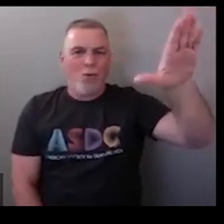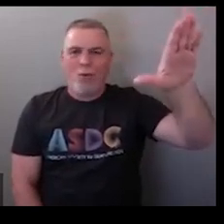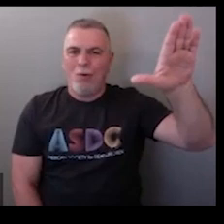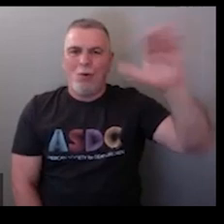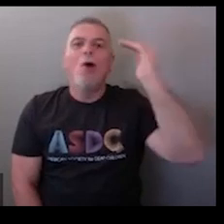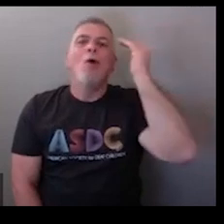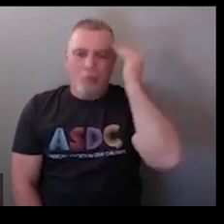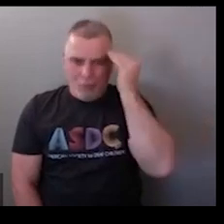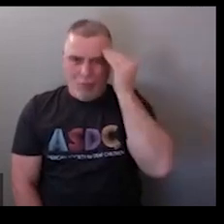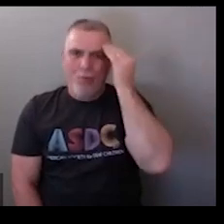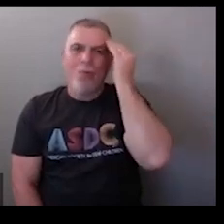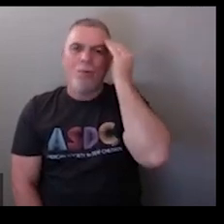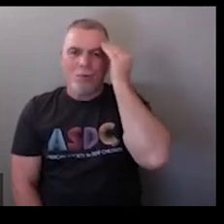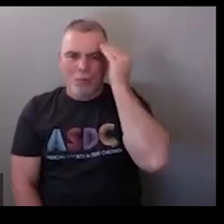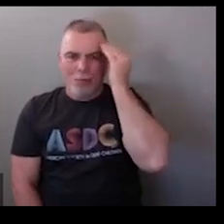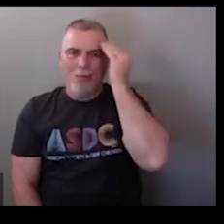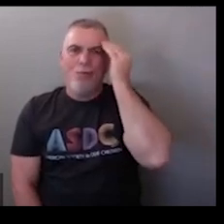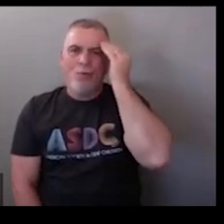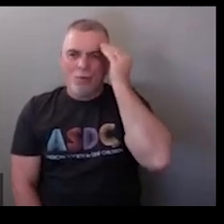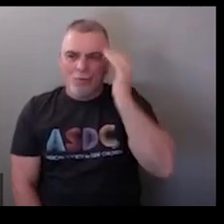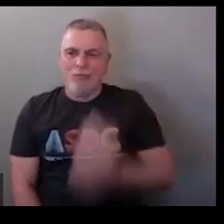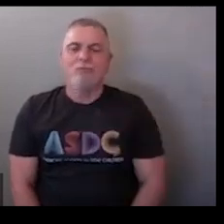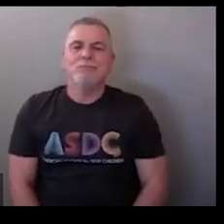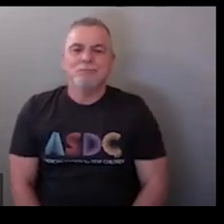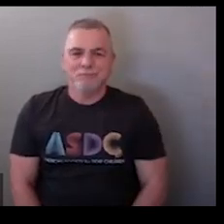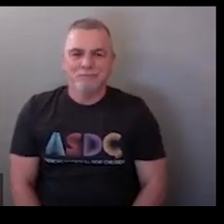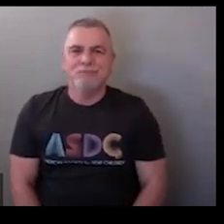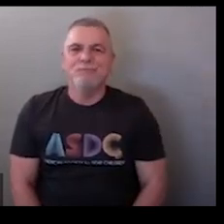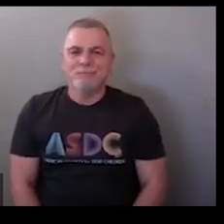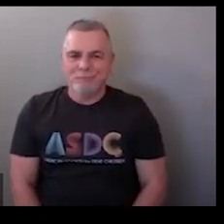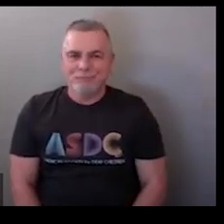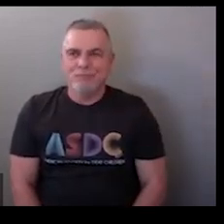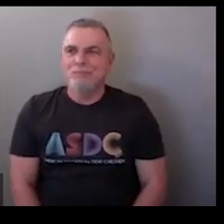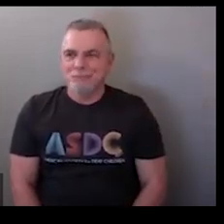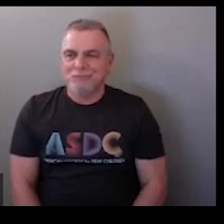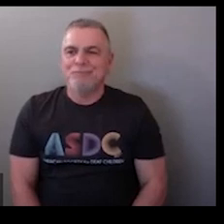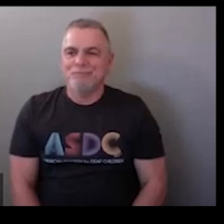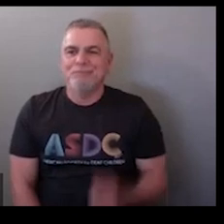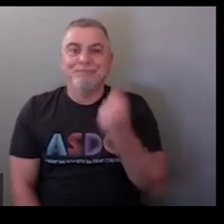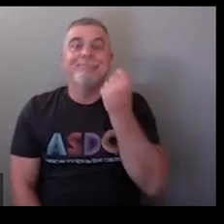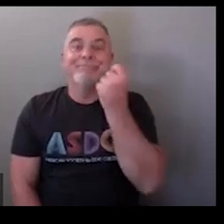and pull your hand out and away so no and don't know